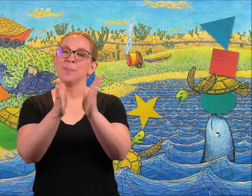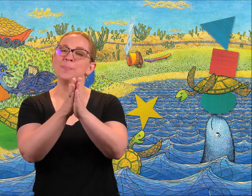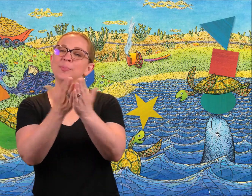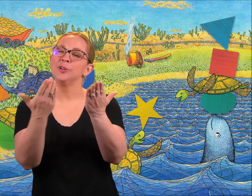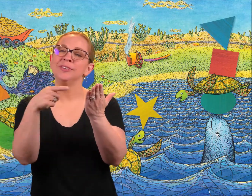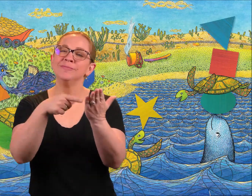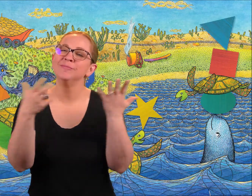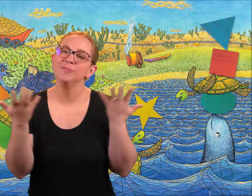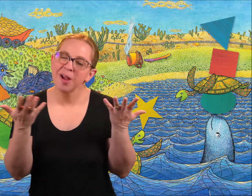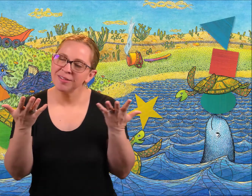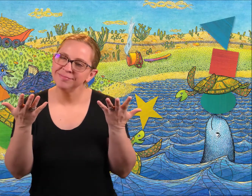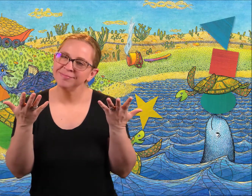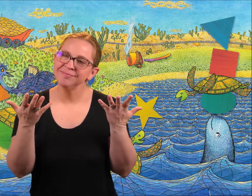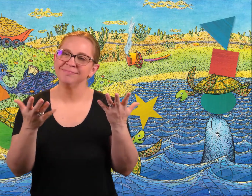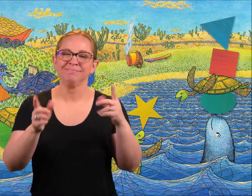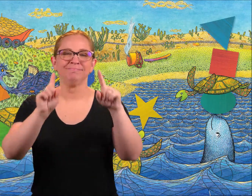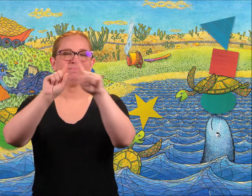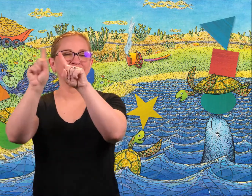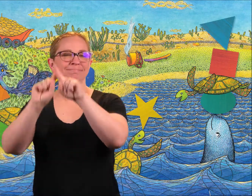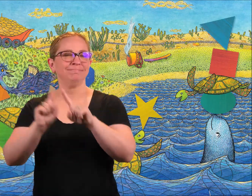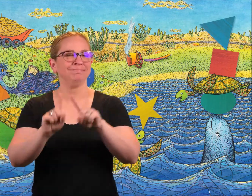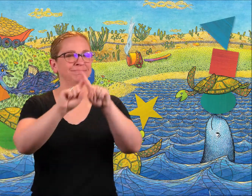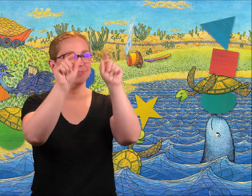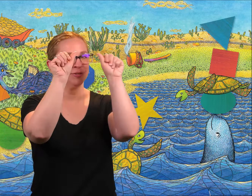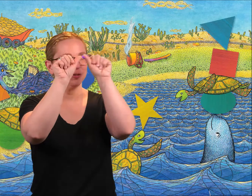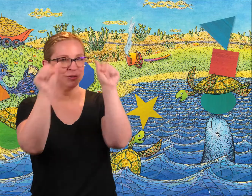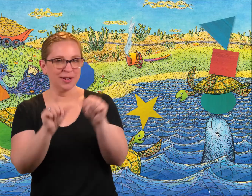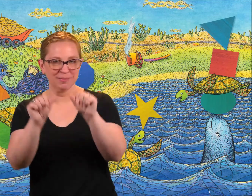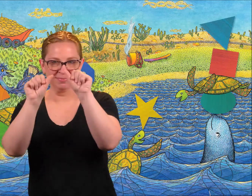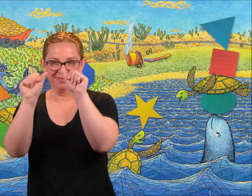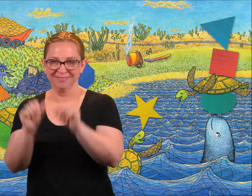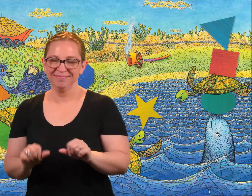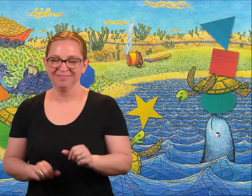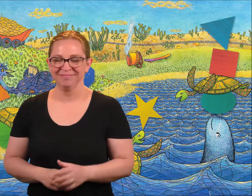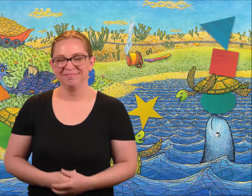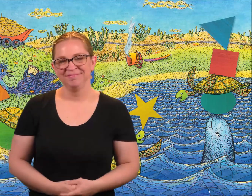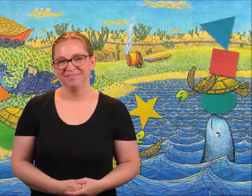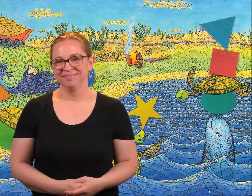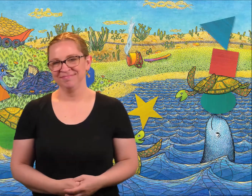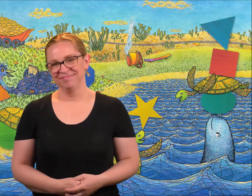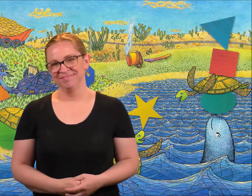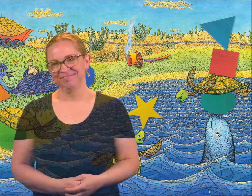After all, this is a book of shapes.